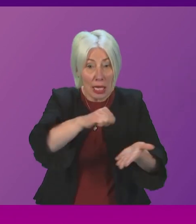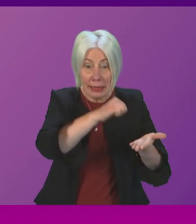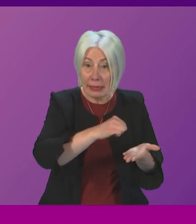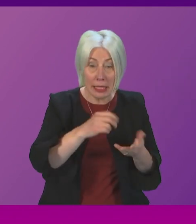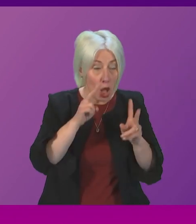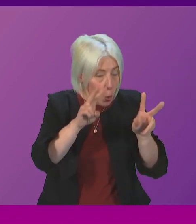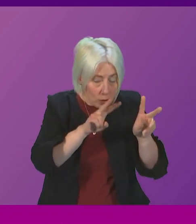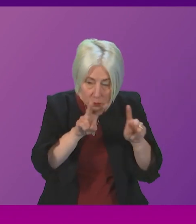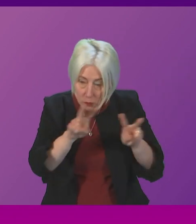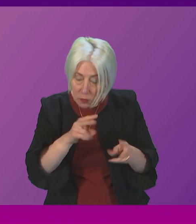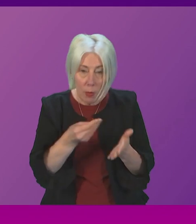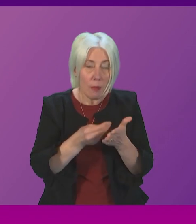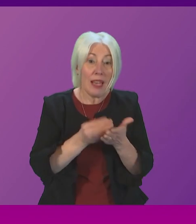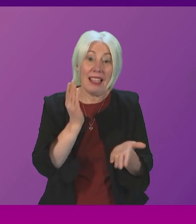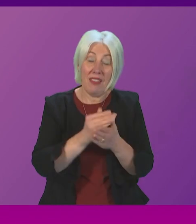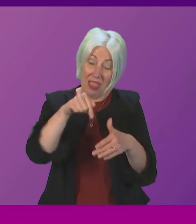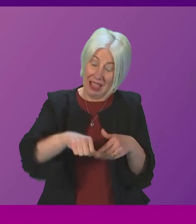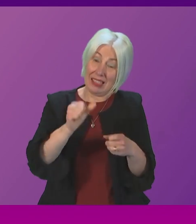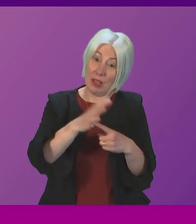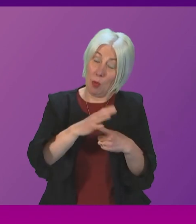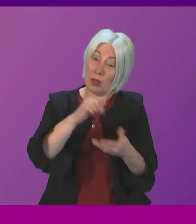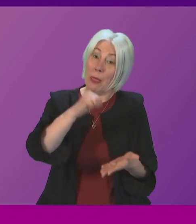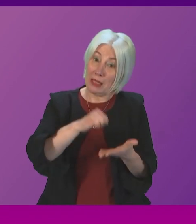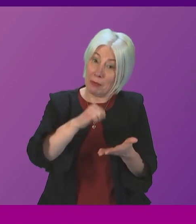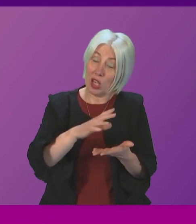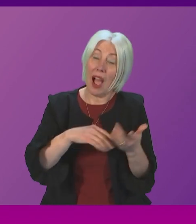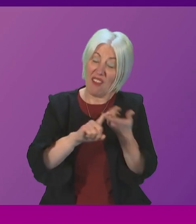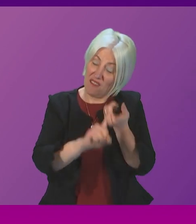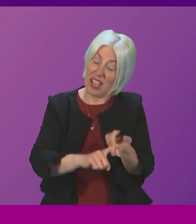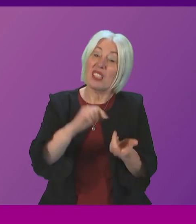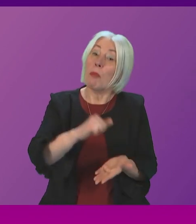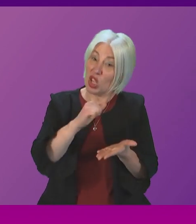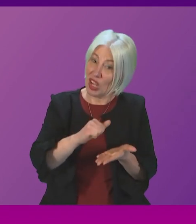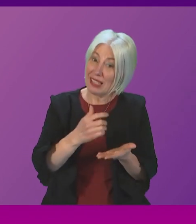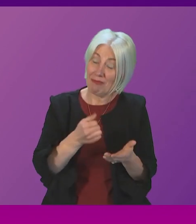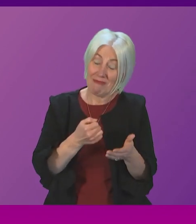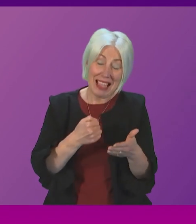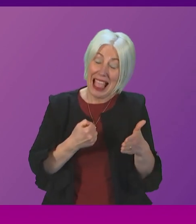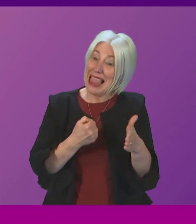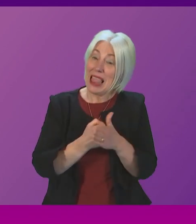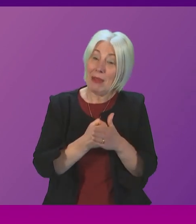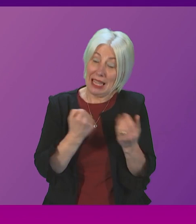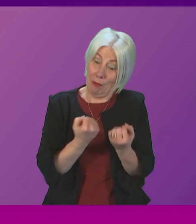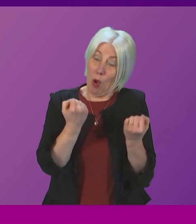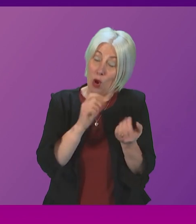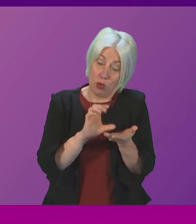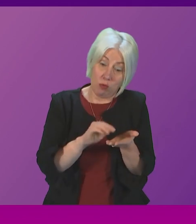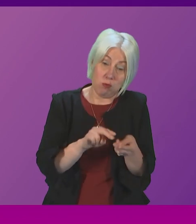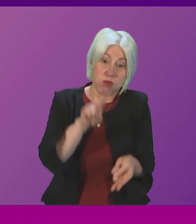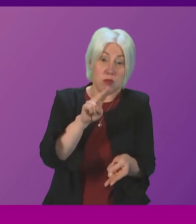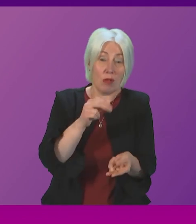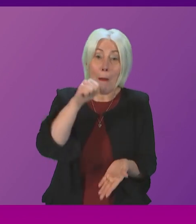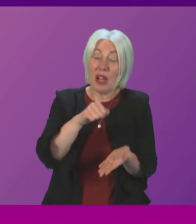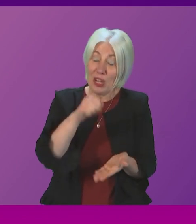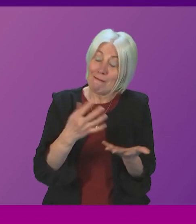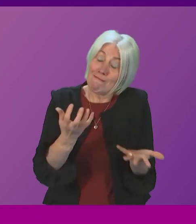I can particularly this important budget line we are operating within a fixed budget we have limited powers in order to increase that budget